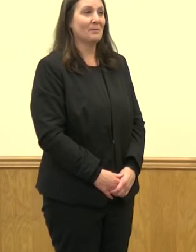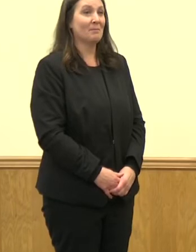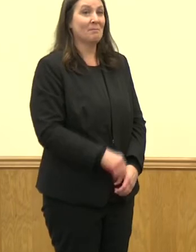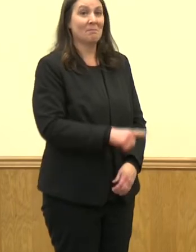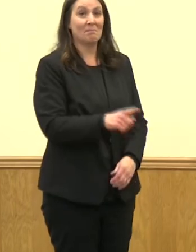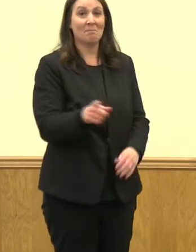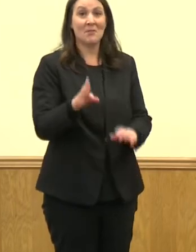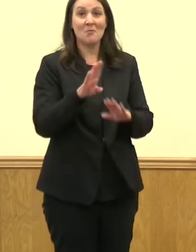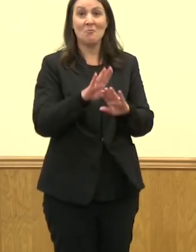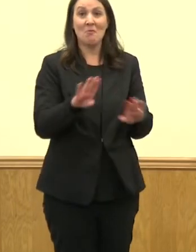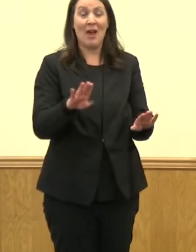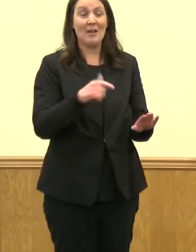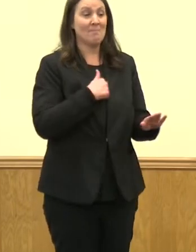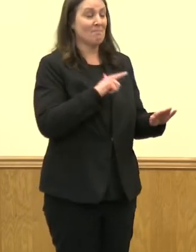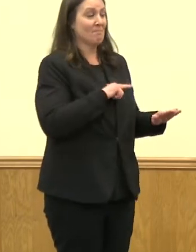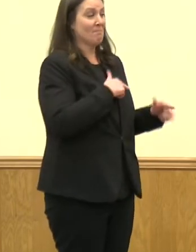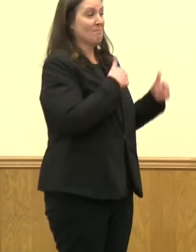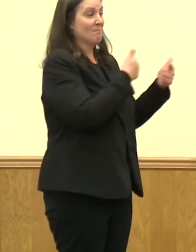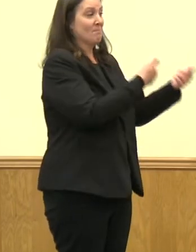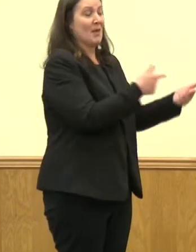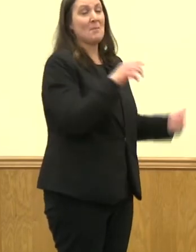All right. I'll turn it back over to Monica.